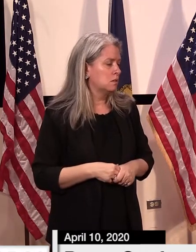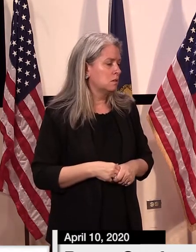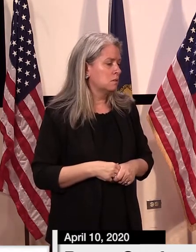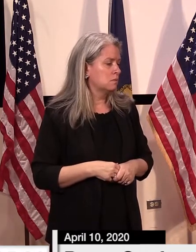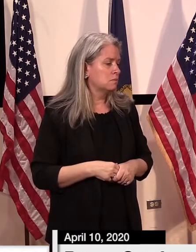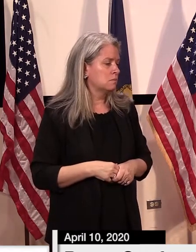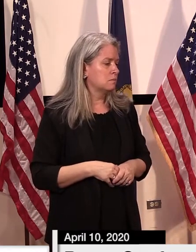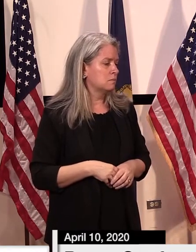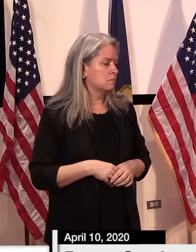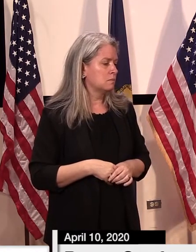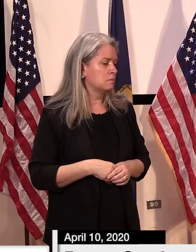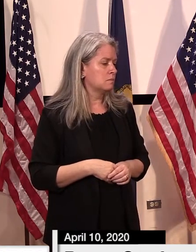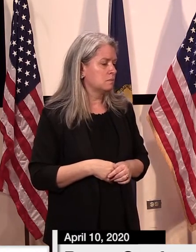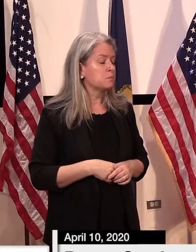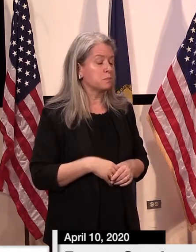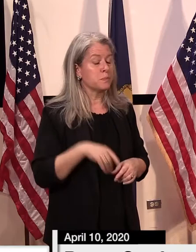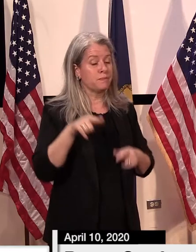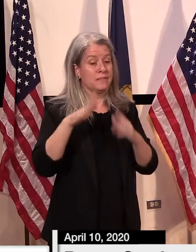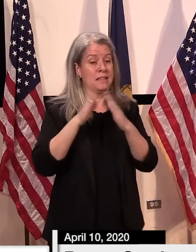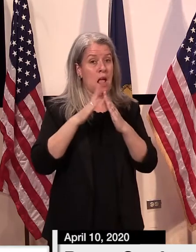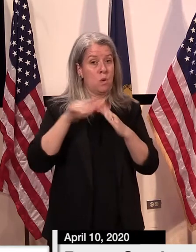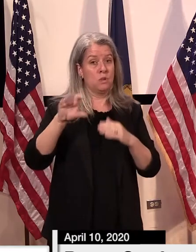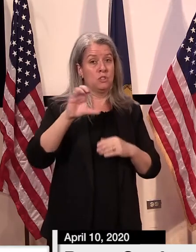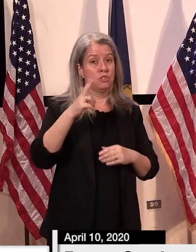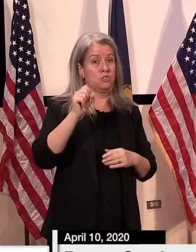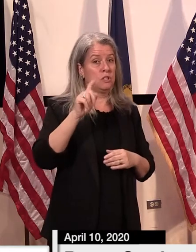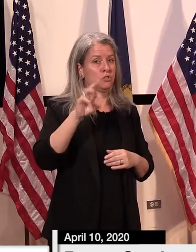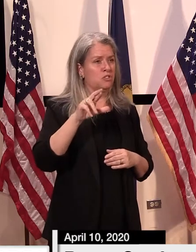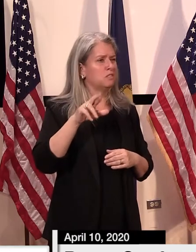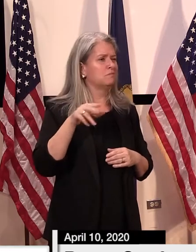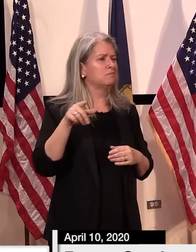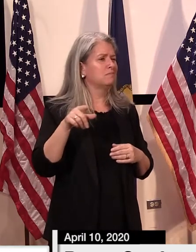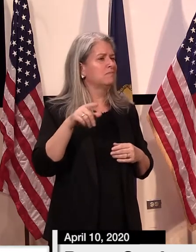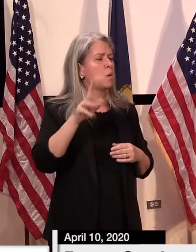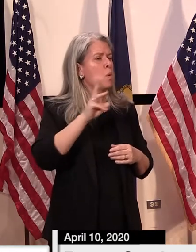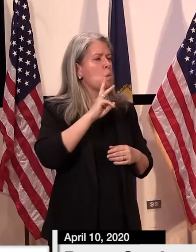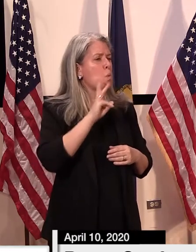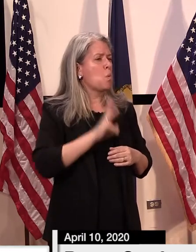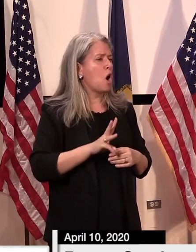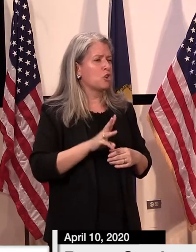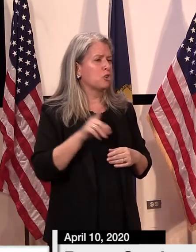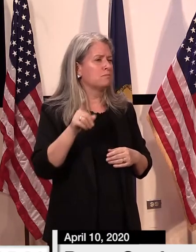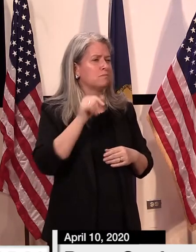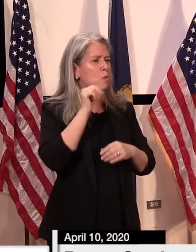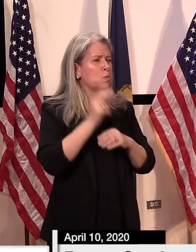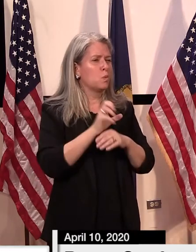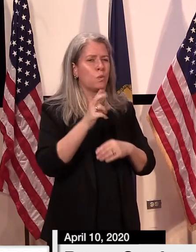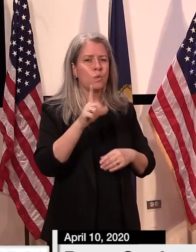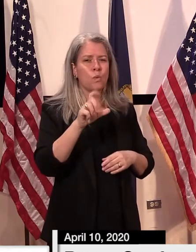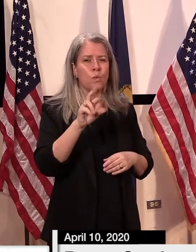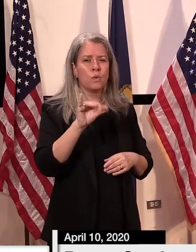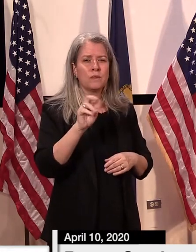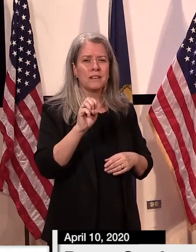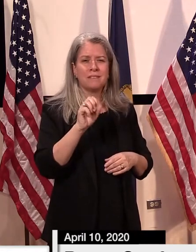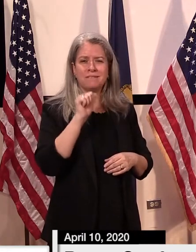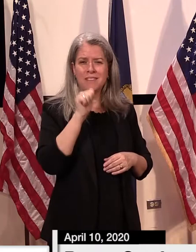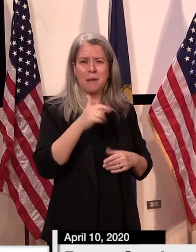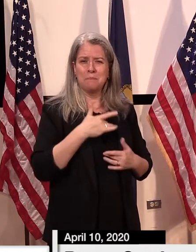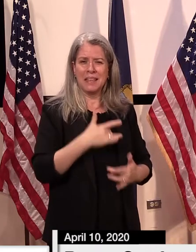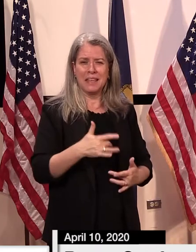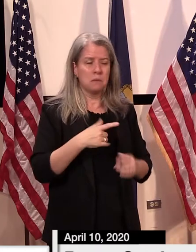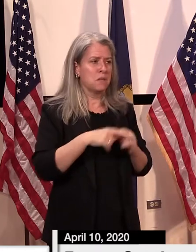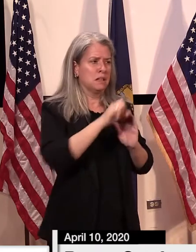Thank you. The town of Chester doesn't routinely chlorinate its water supply, but we understand it was ordered to do so by the state.